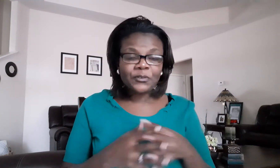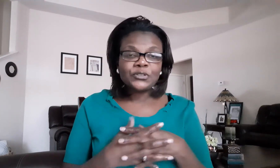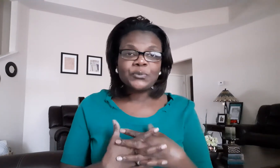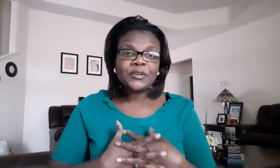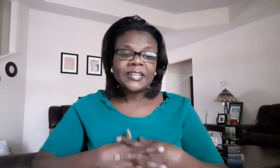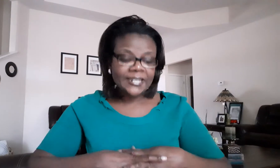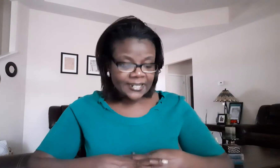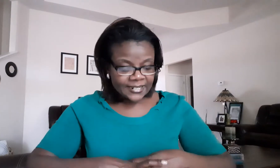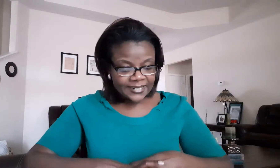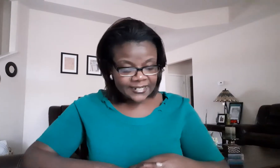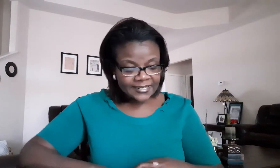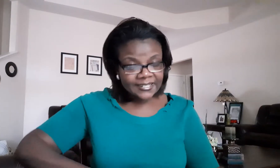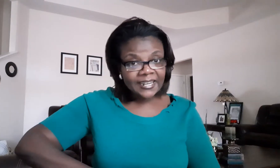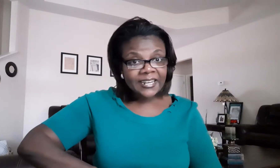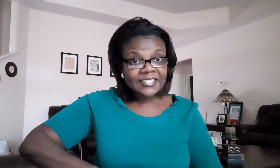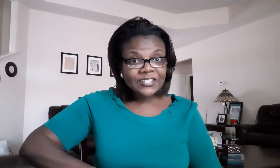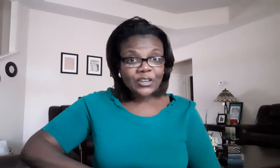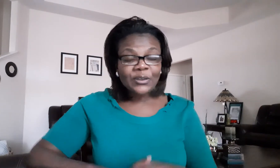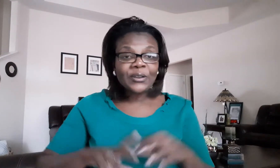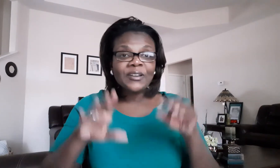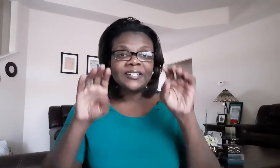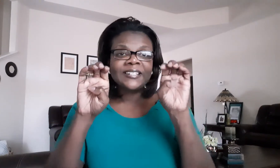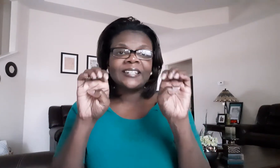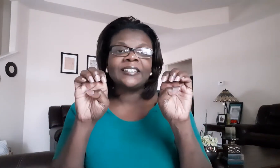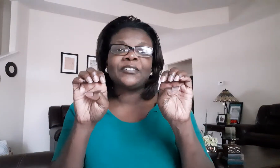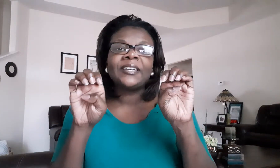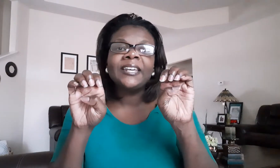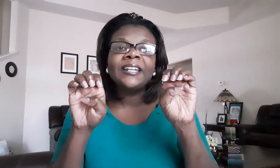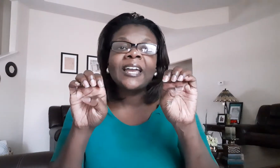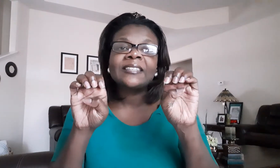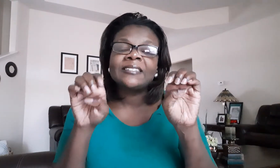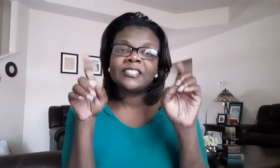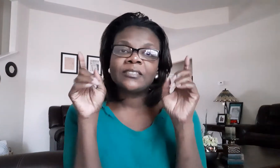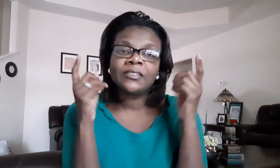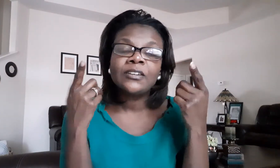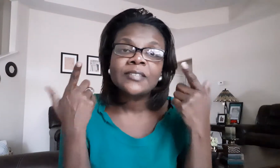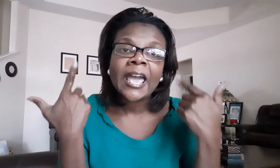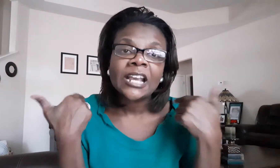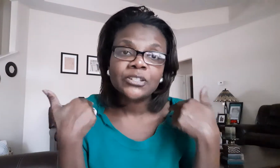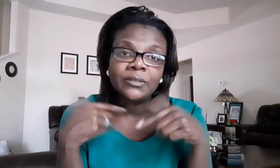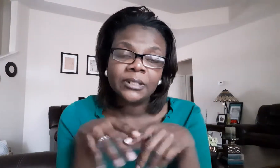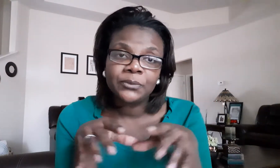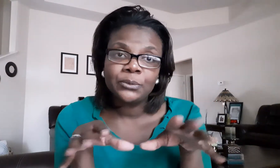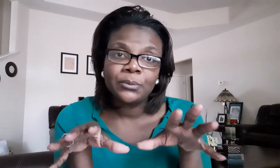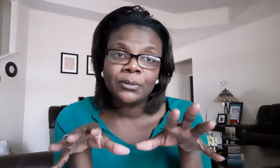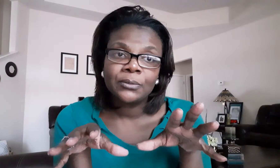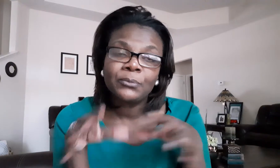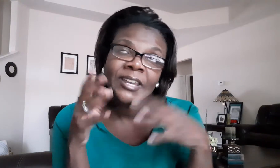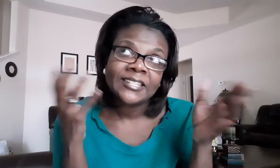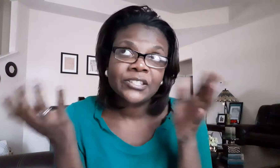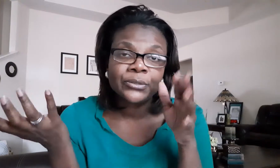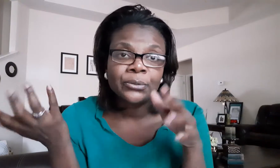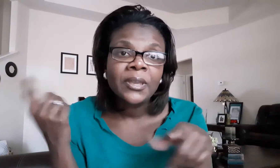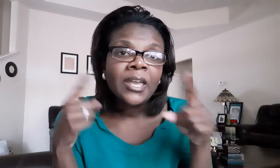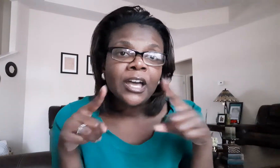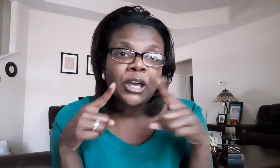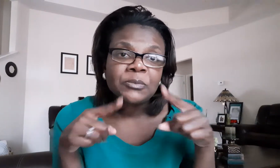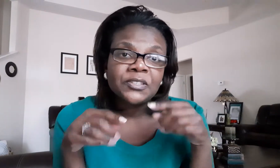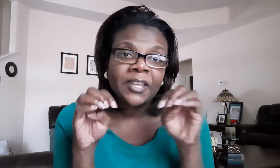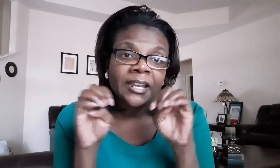first word is easter you take the letter e like this there's actually a few word ways to um sign